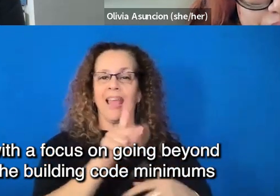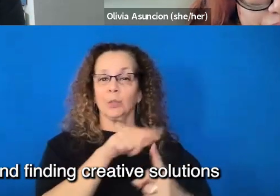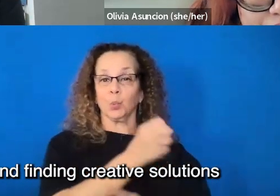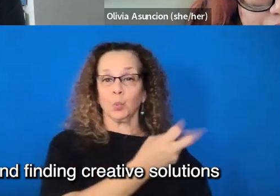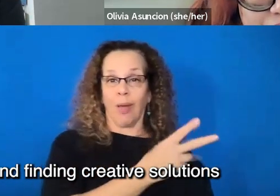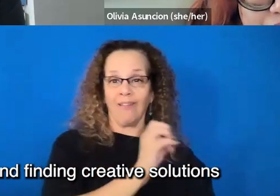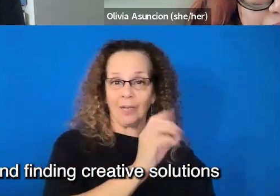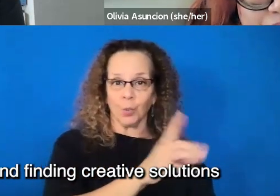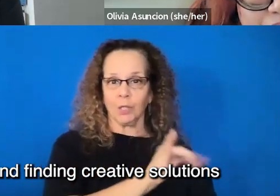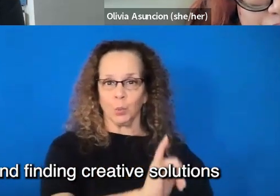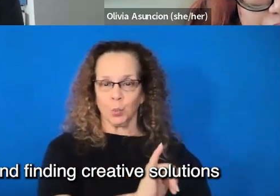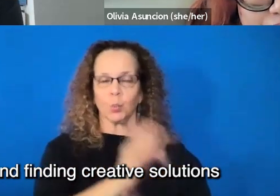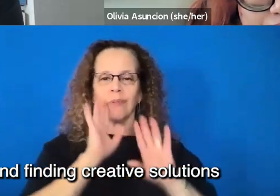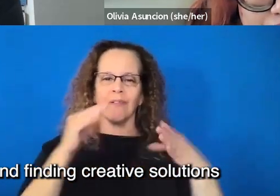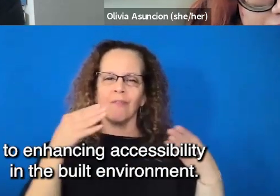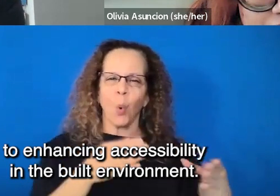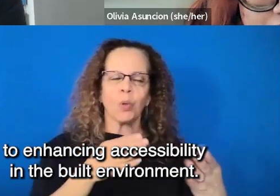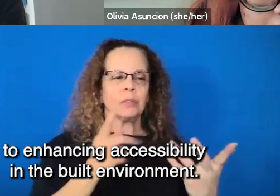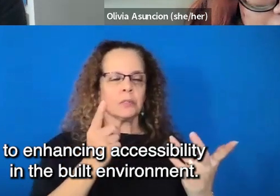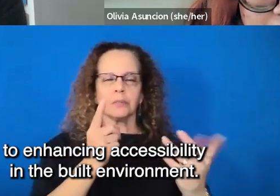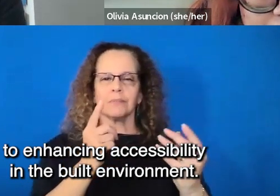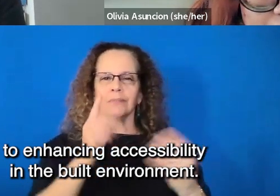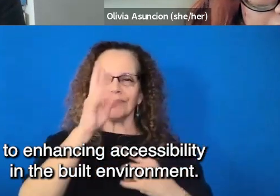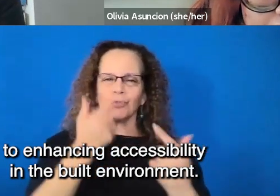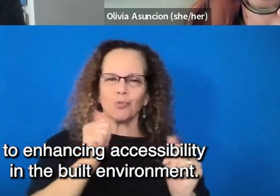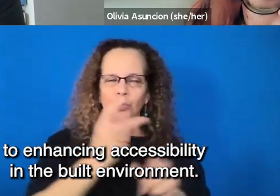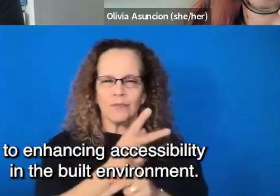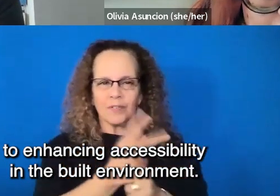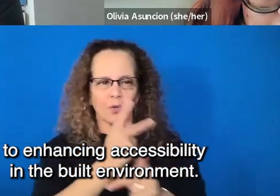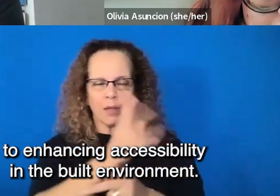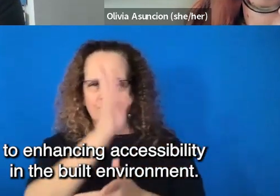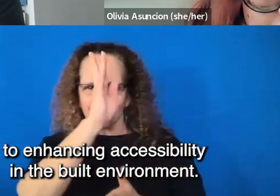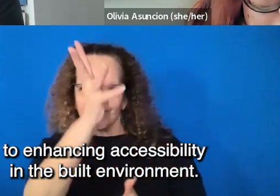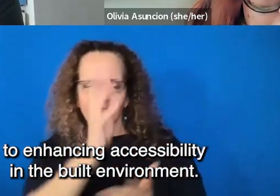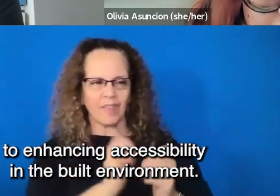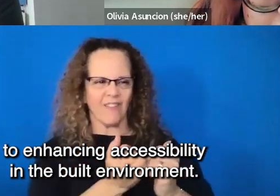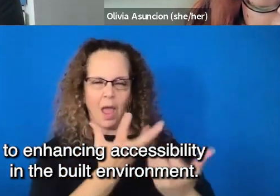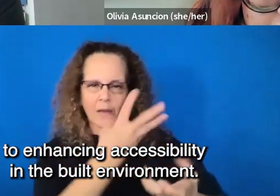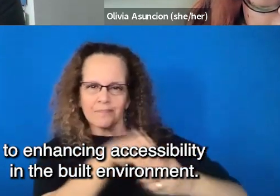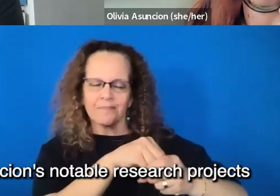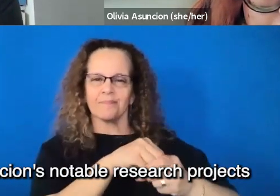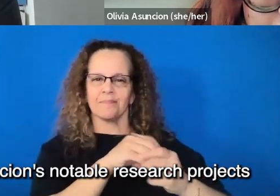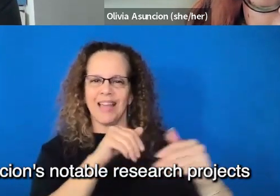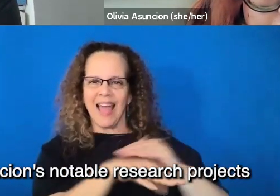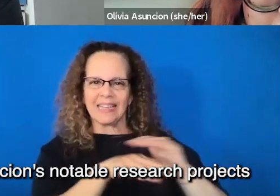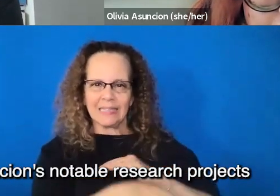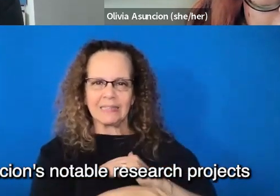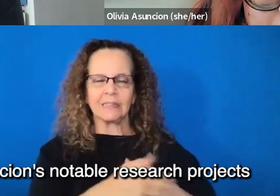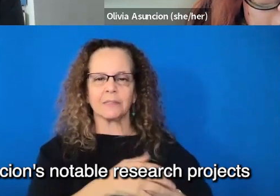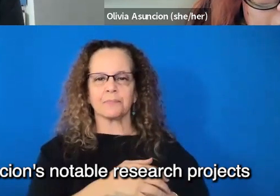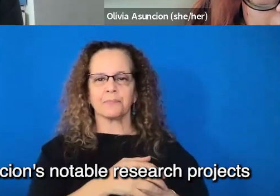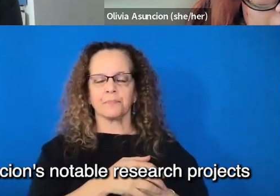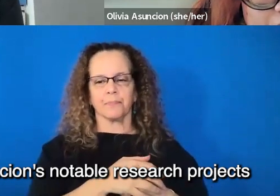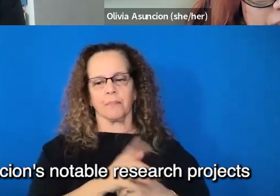minimums and finding creative solutions to enhancing accessibility in the built environment. Asuncion's